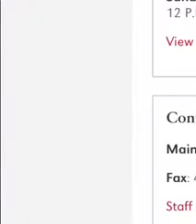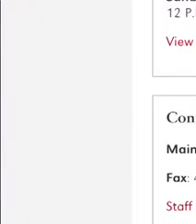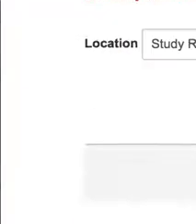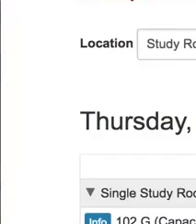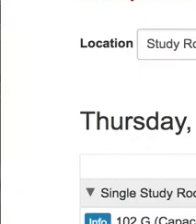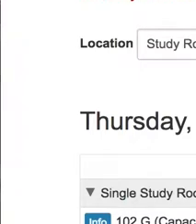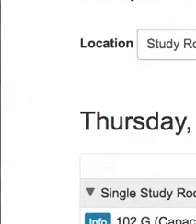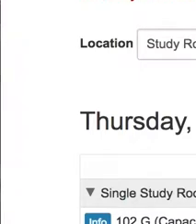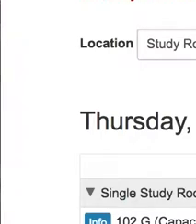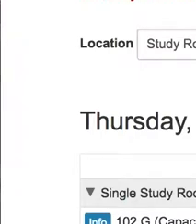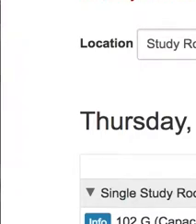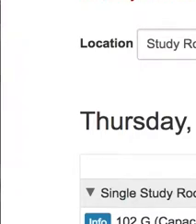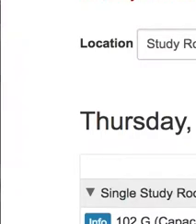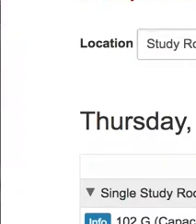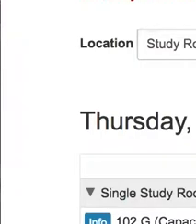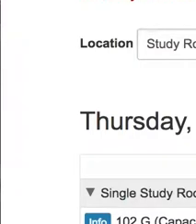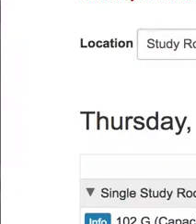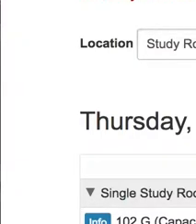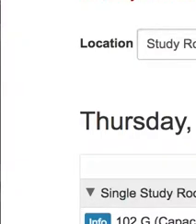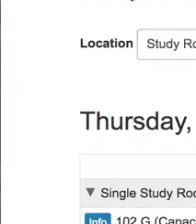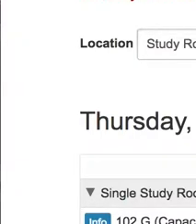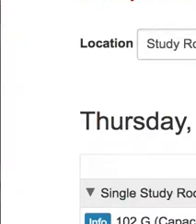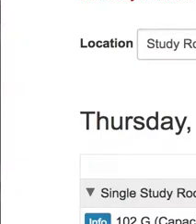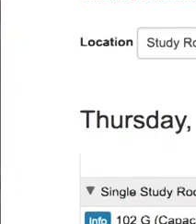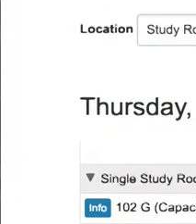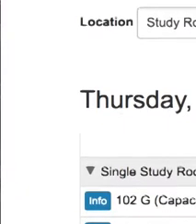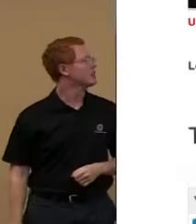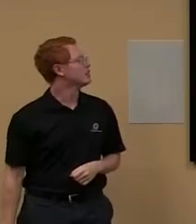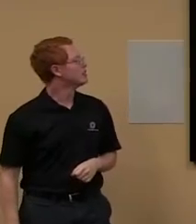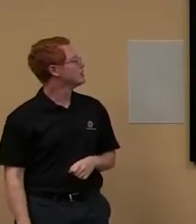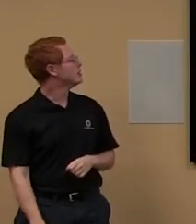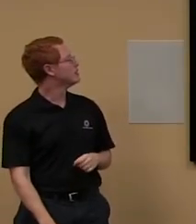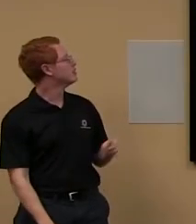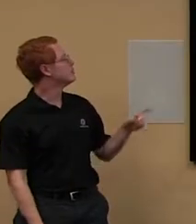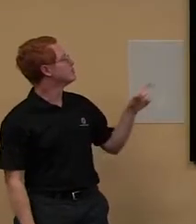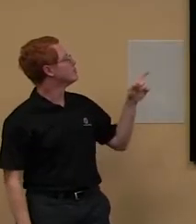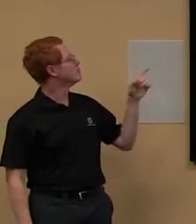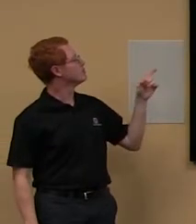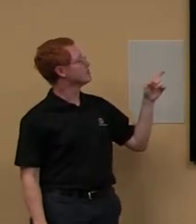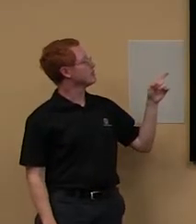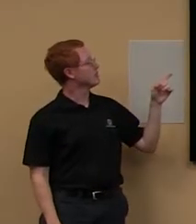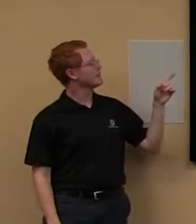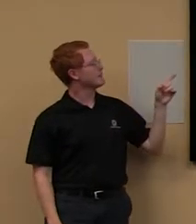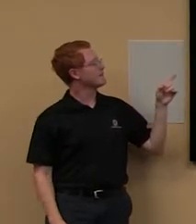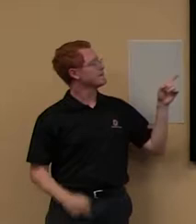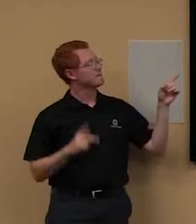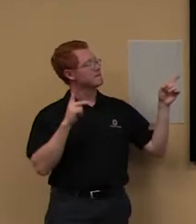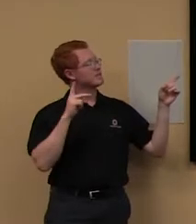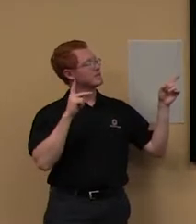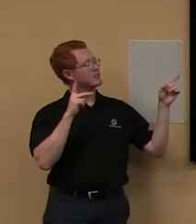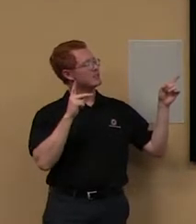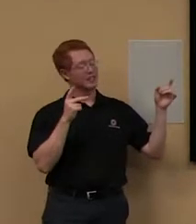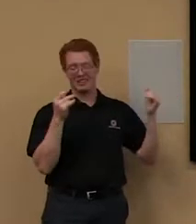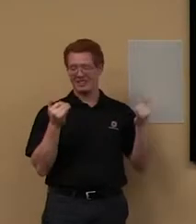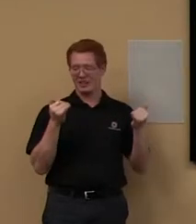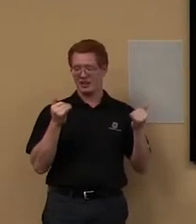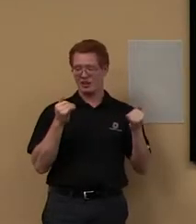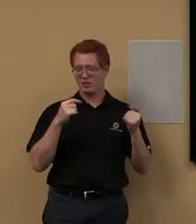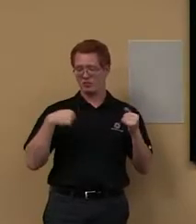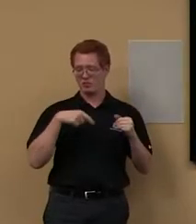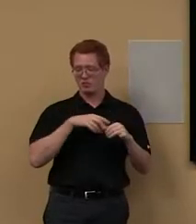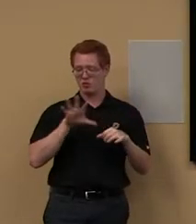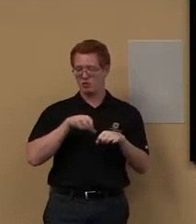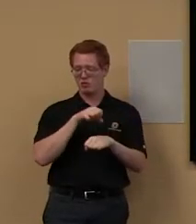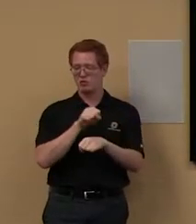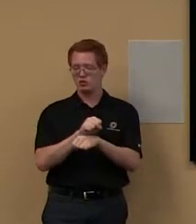If if you hit that reserve online, you see that right now we're reserving a study room. And these